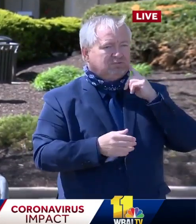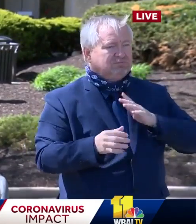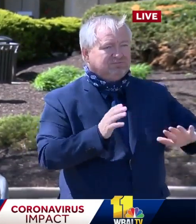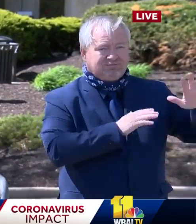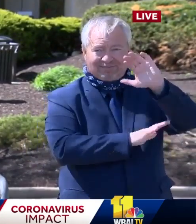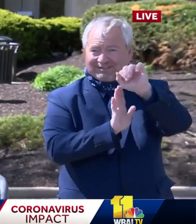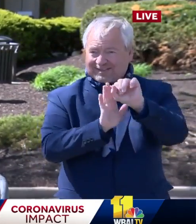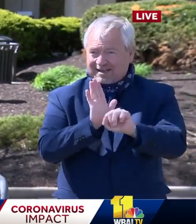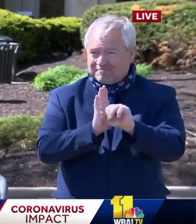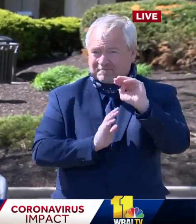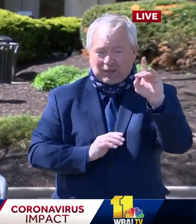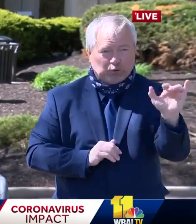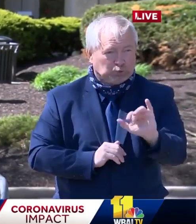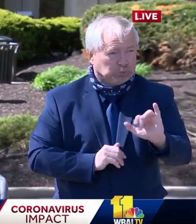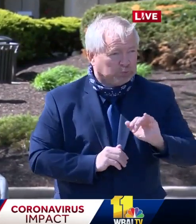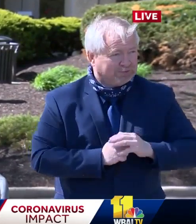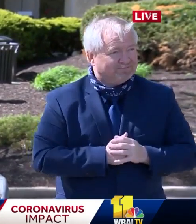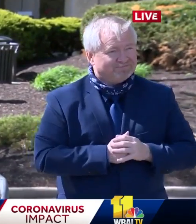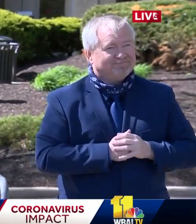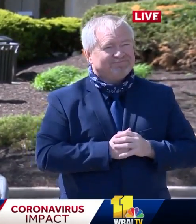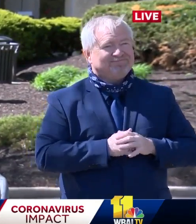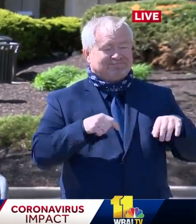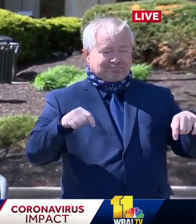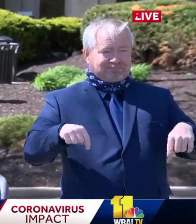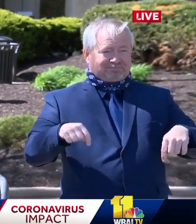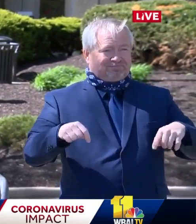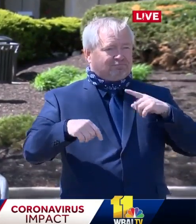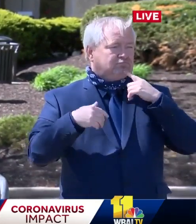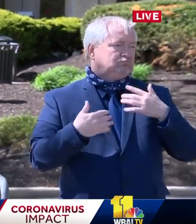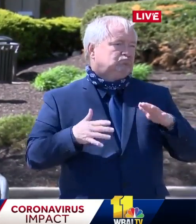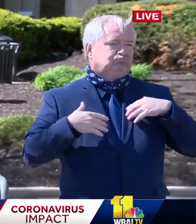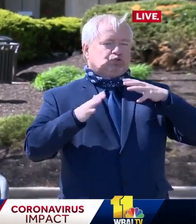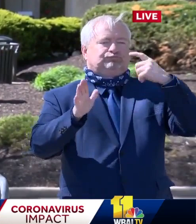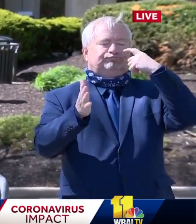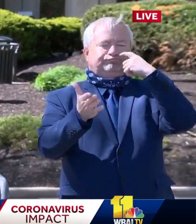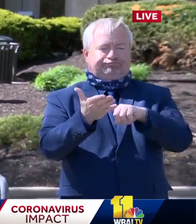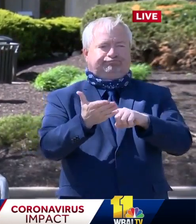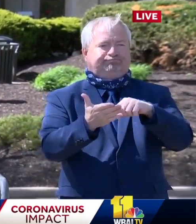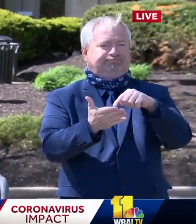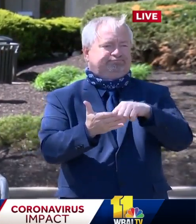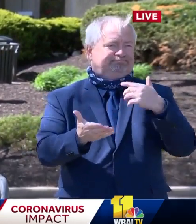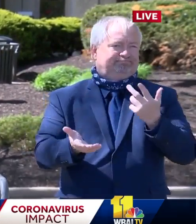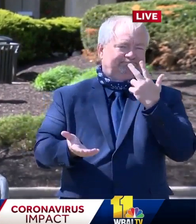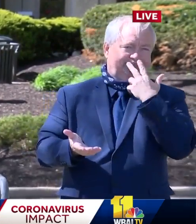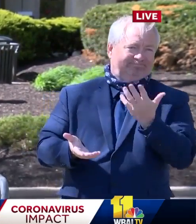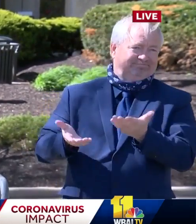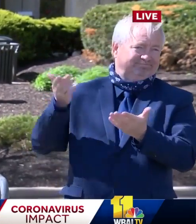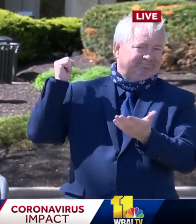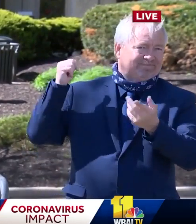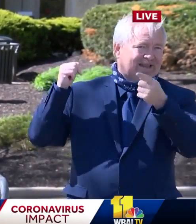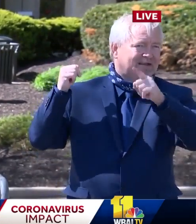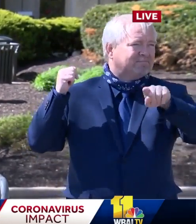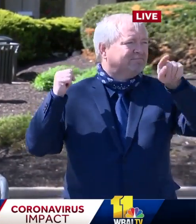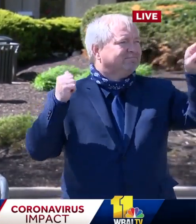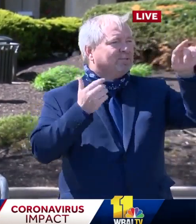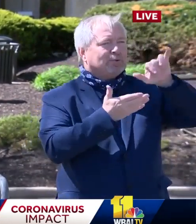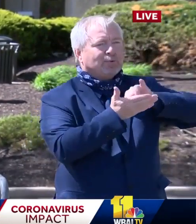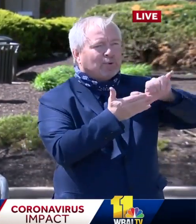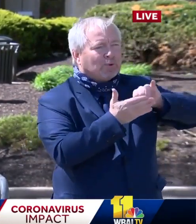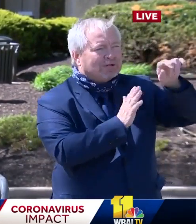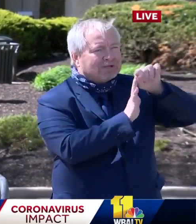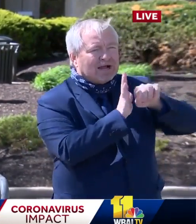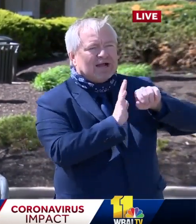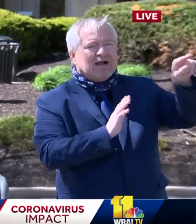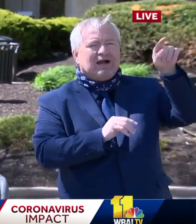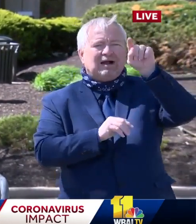because what we've realized here in the state is exactly what we've seen around the country. And that as we look at COVID-19